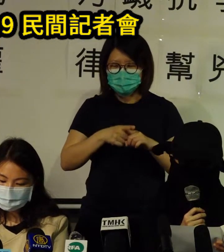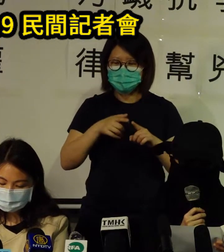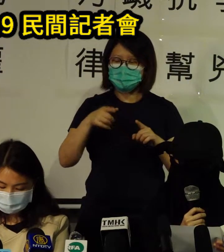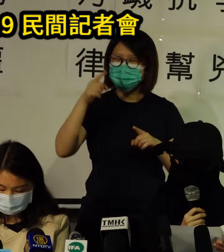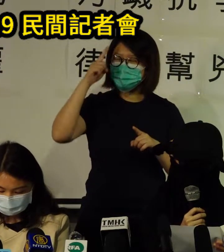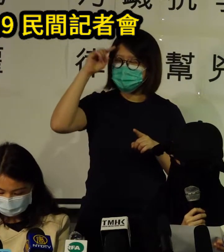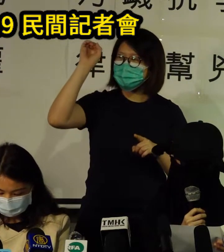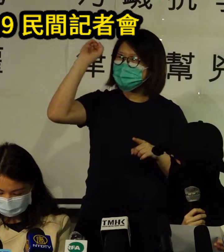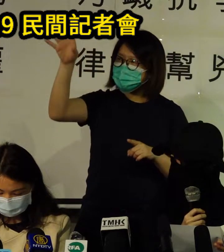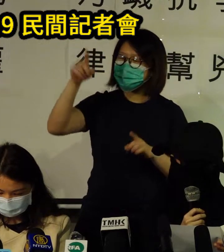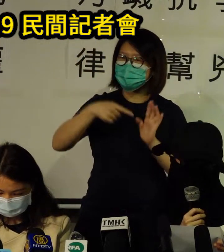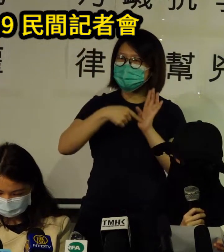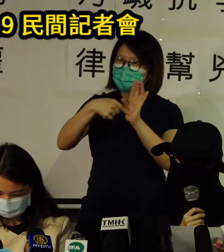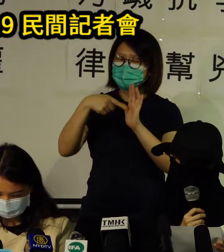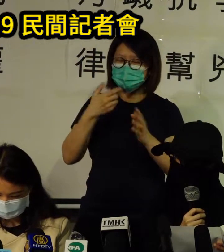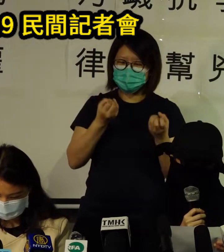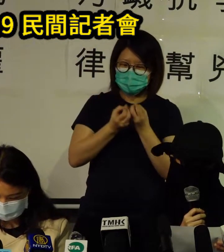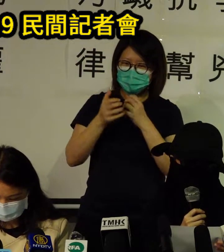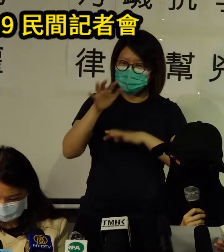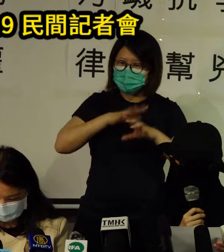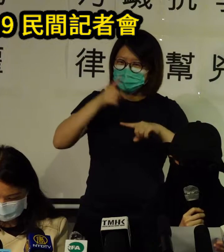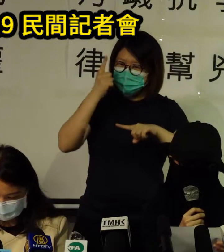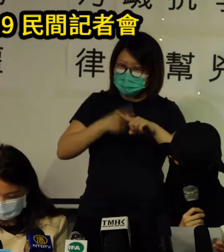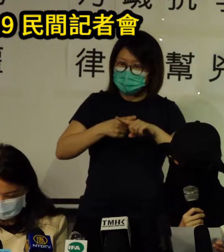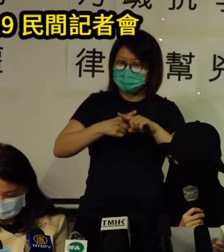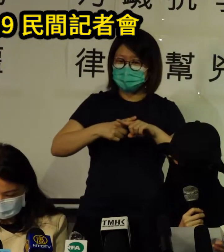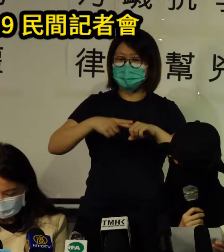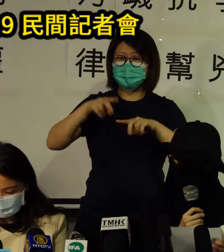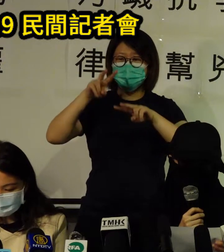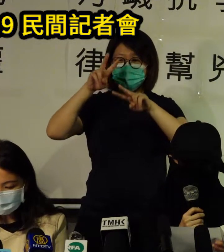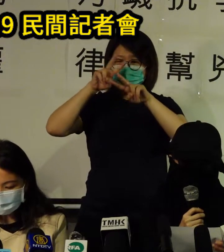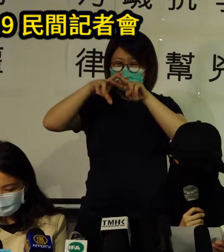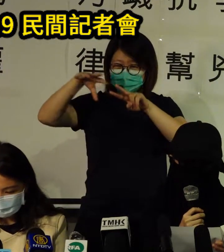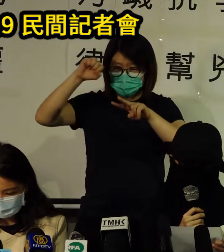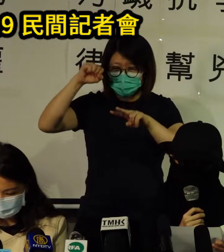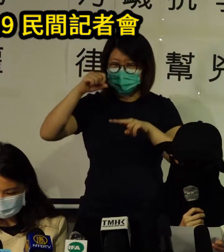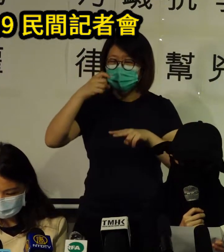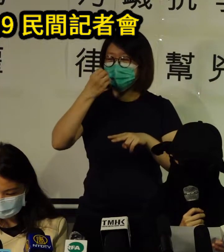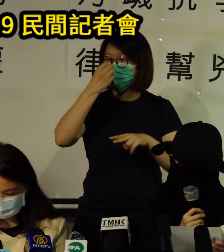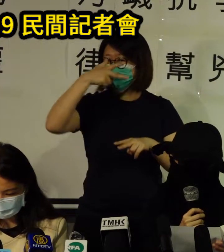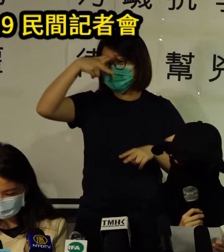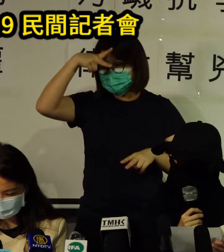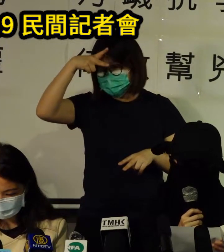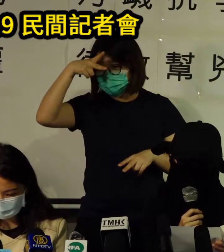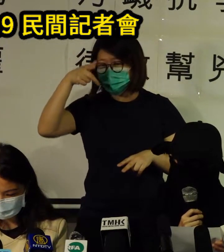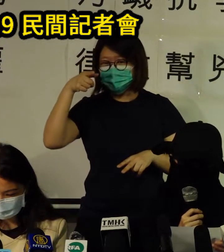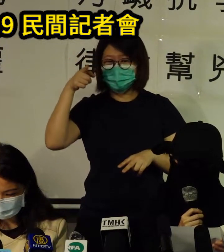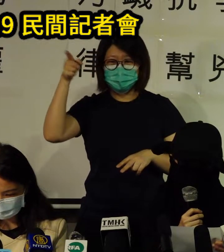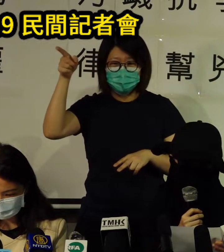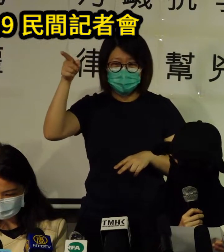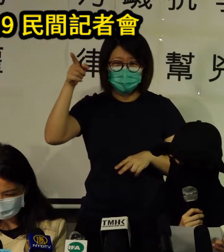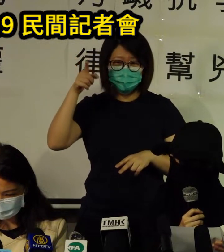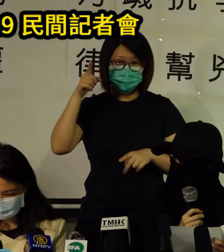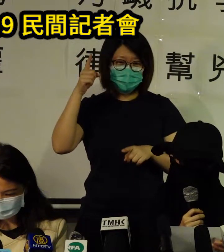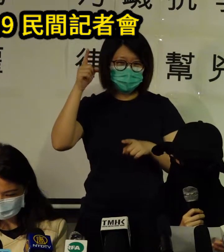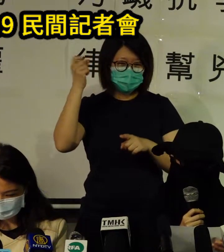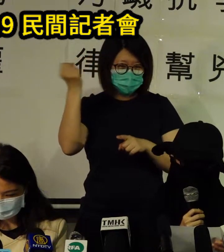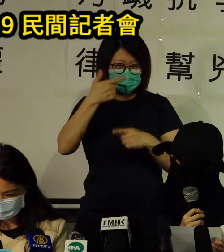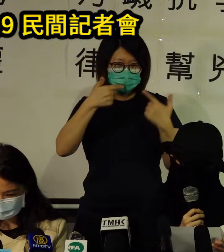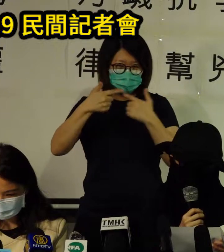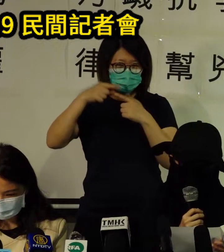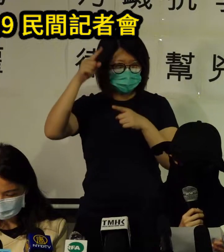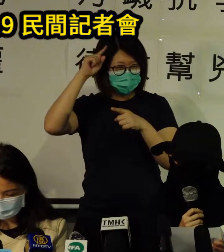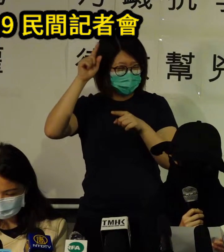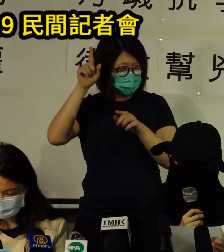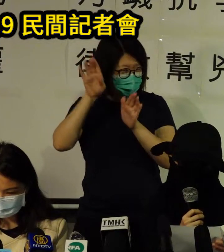protesters in Hong Kong archaic and often human rights violating laws can be mobilized against pro-